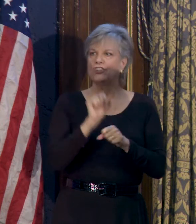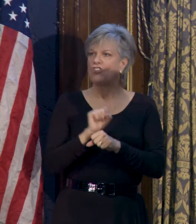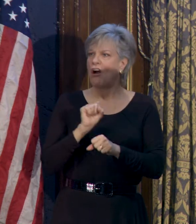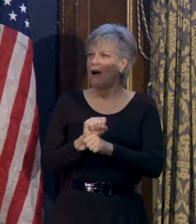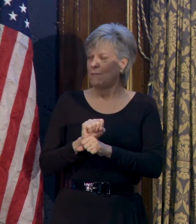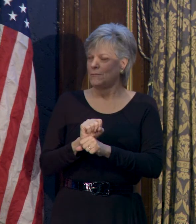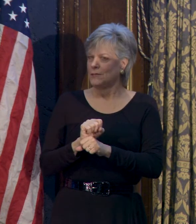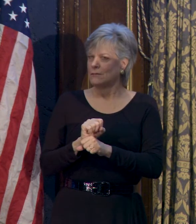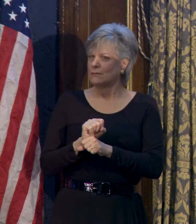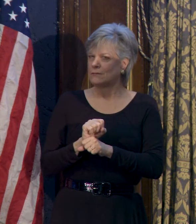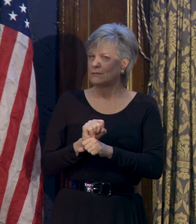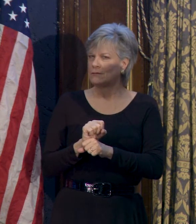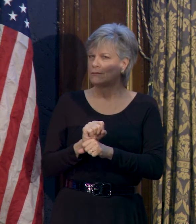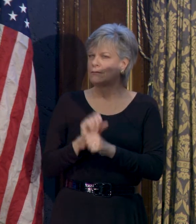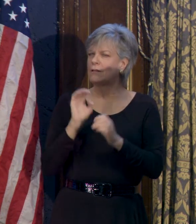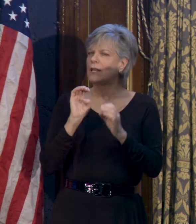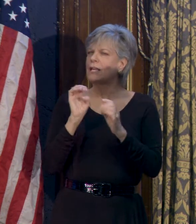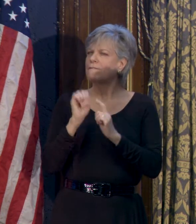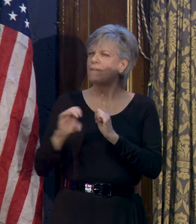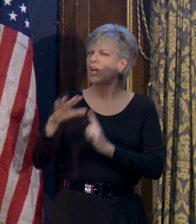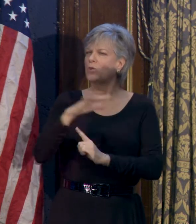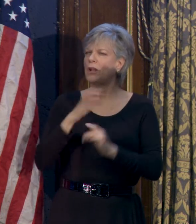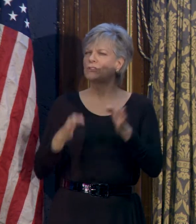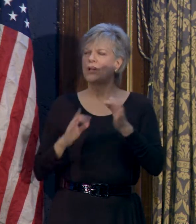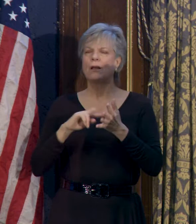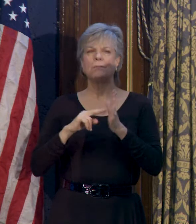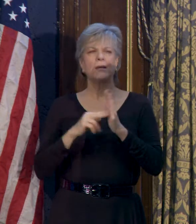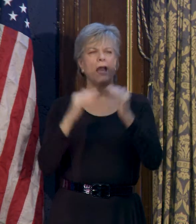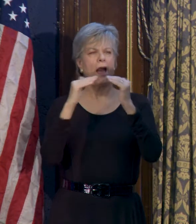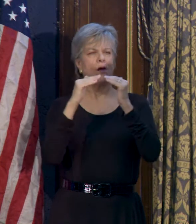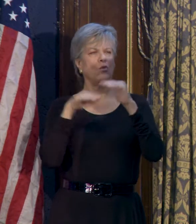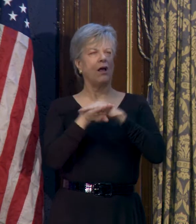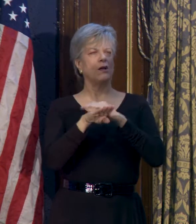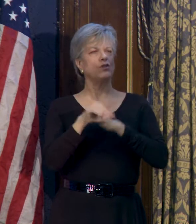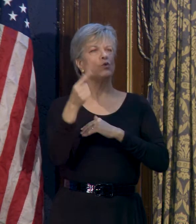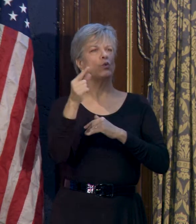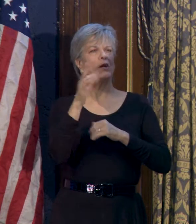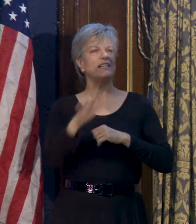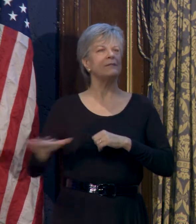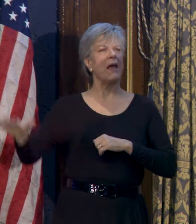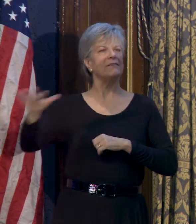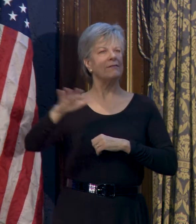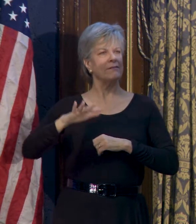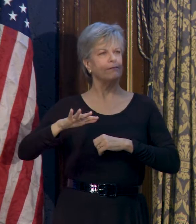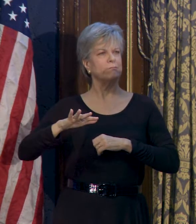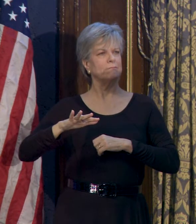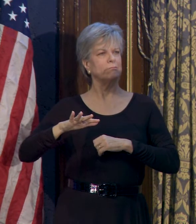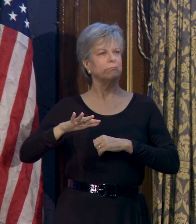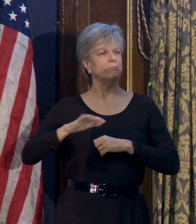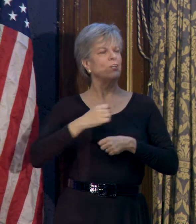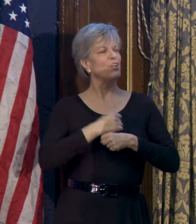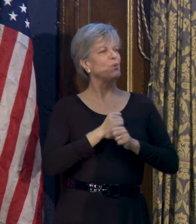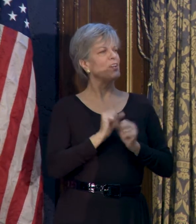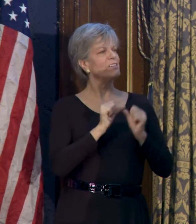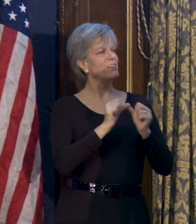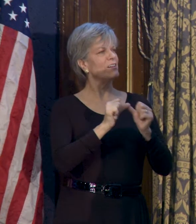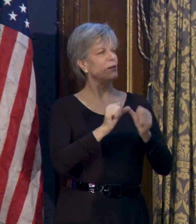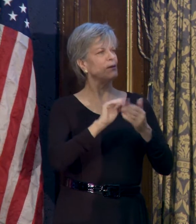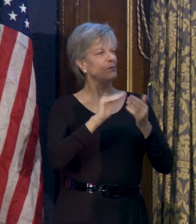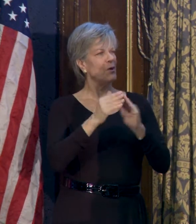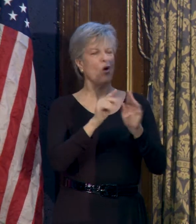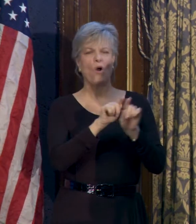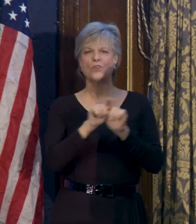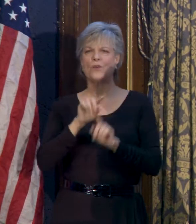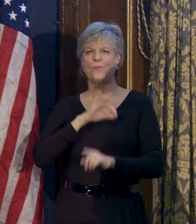And environmental justice means creating equitable access to green spaces. Creating sustainable communities